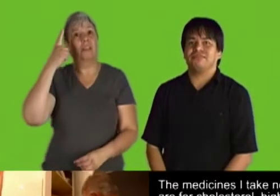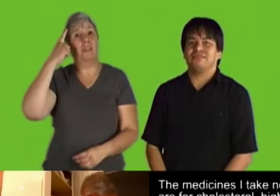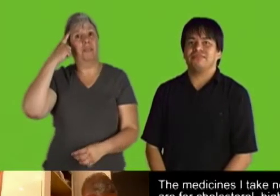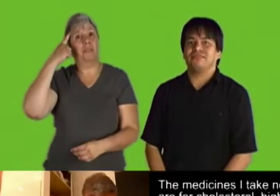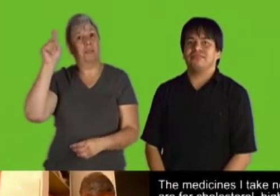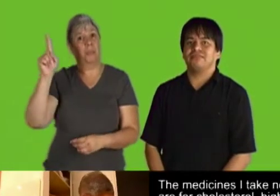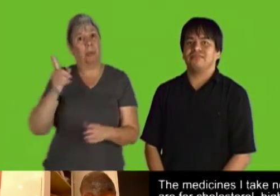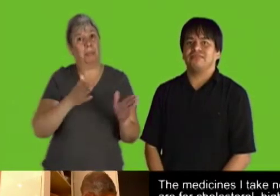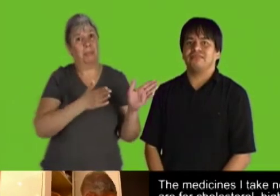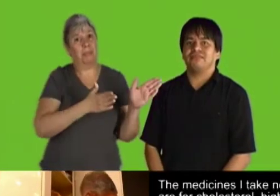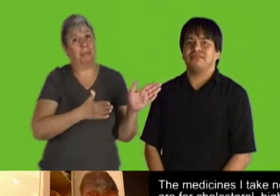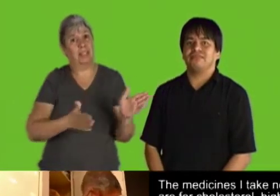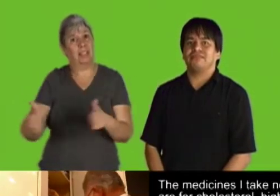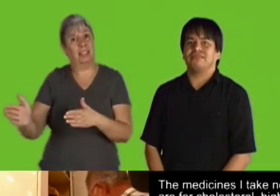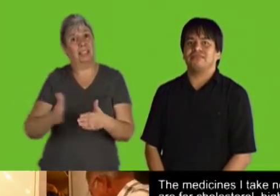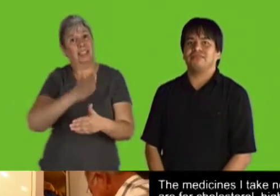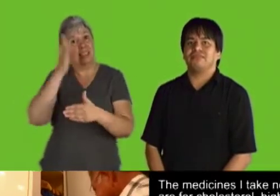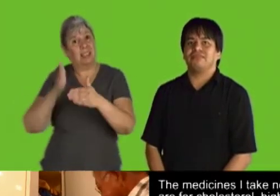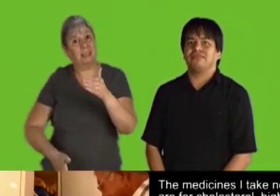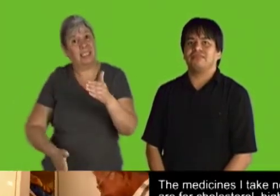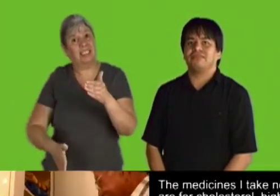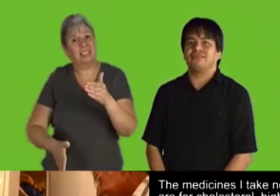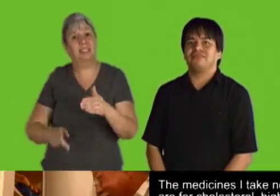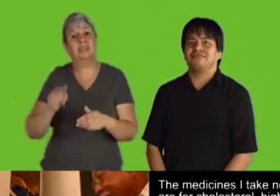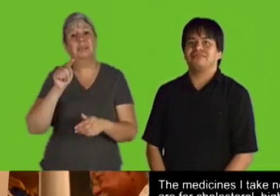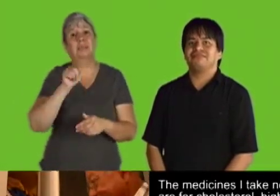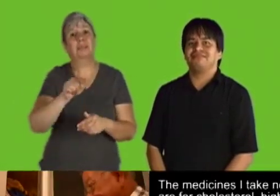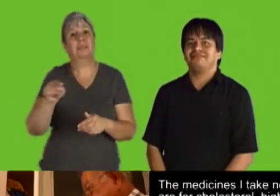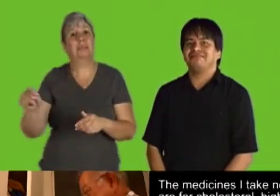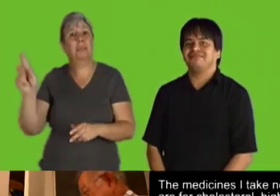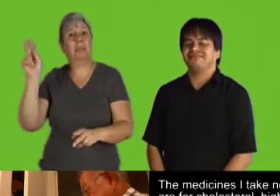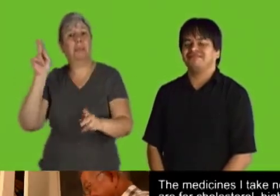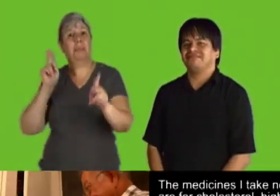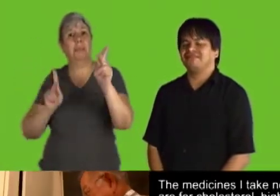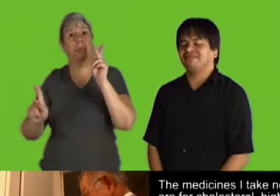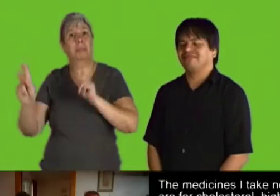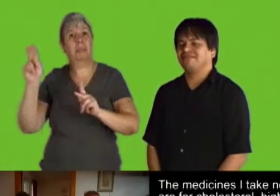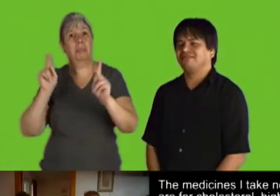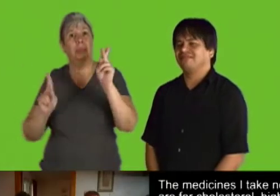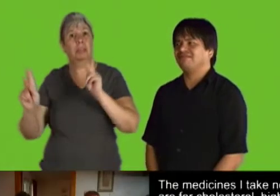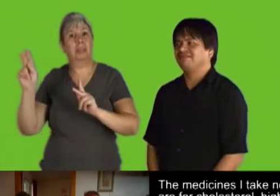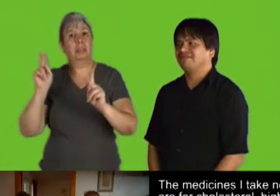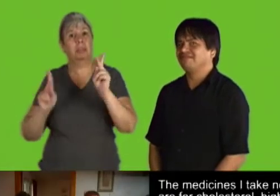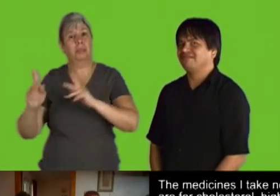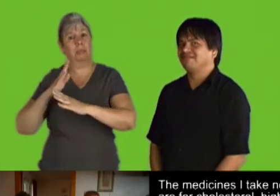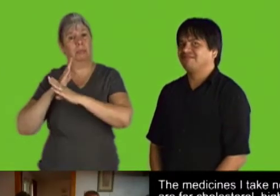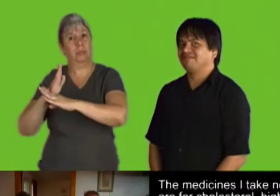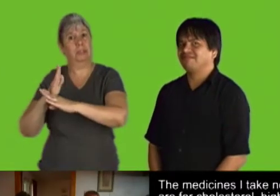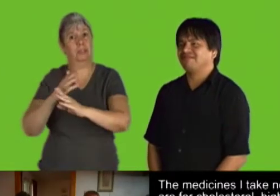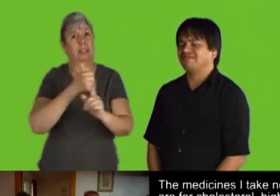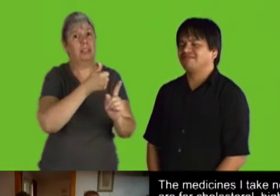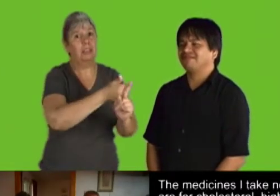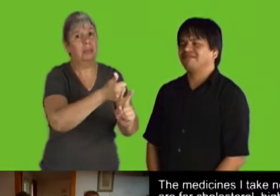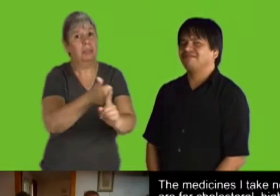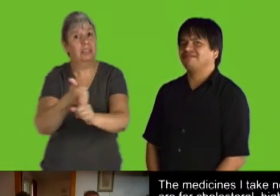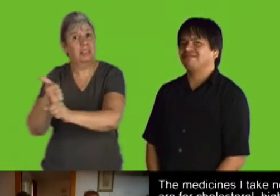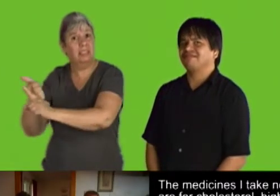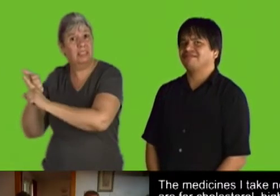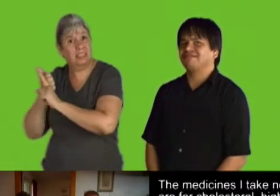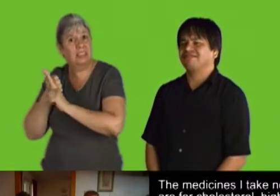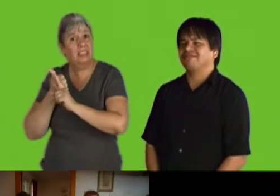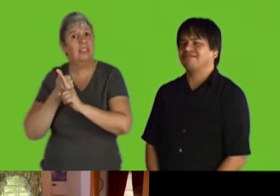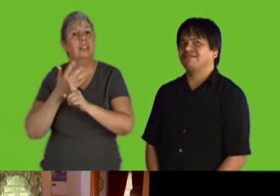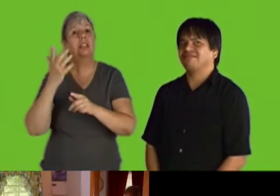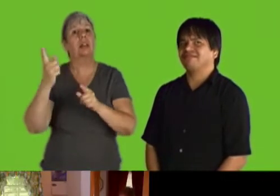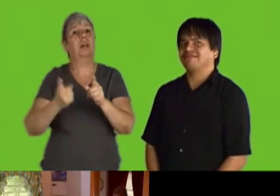The medicines I take now are for cholesterol, high blood pressure, and diabetes. I need insulin because my body doesn't make enough.